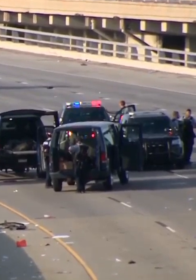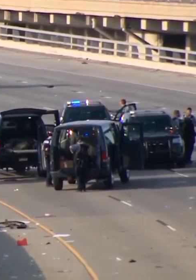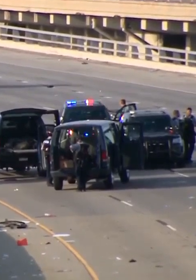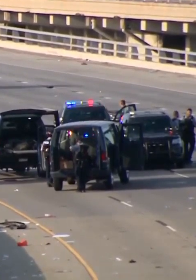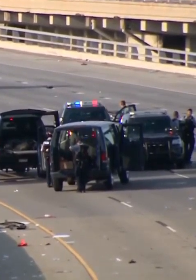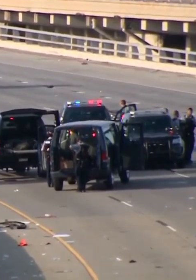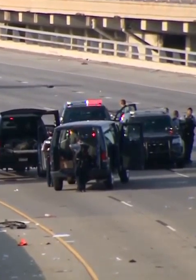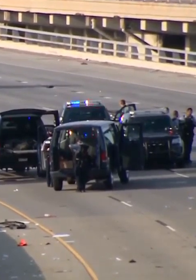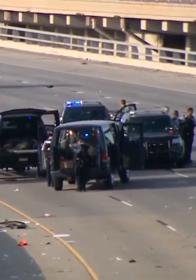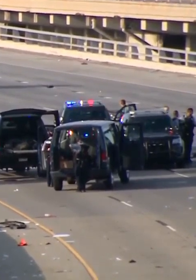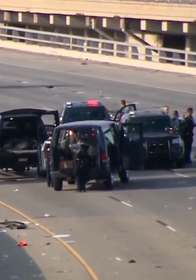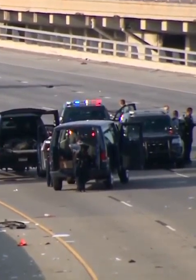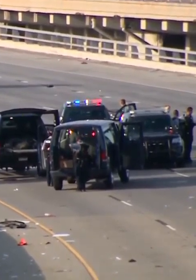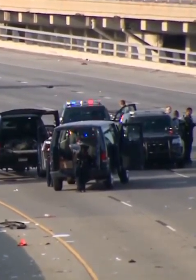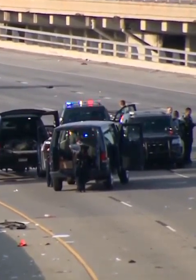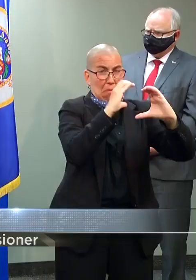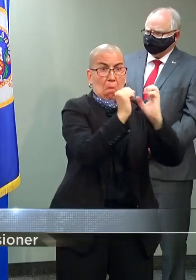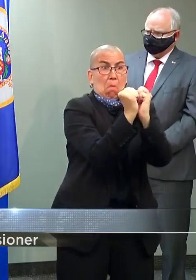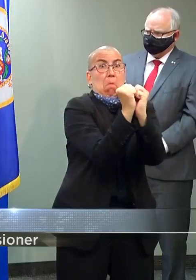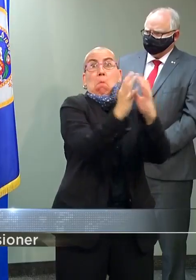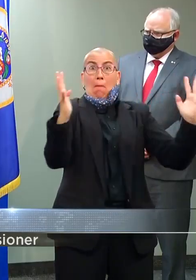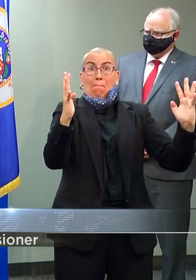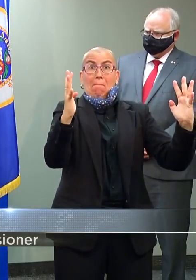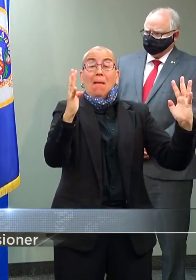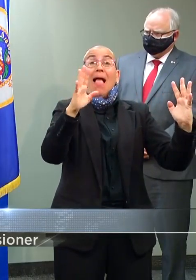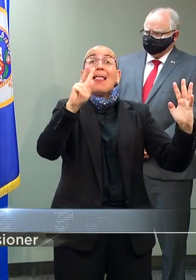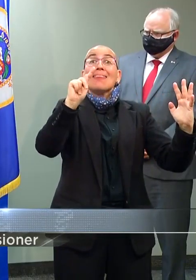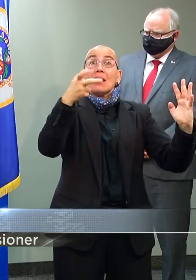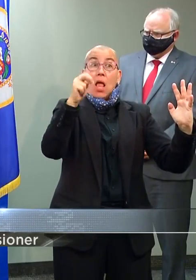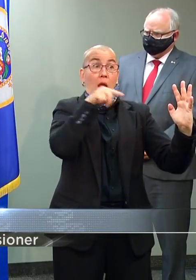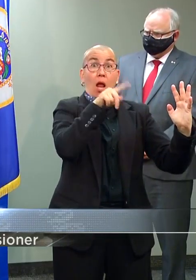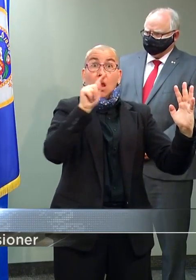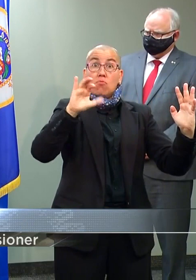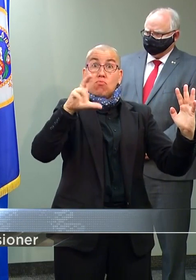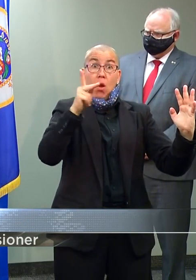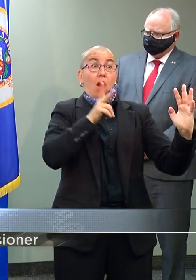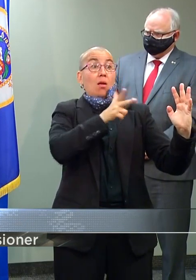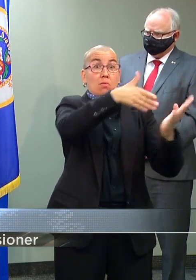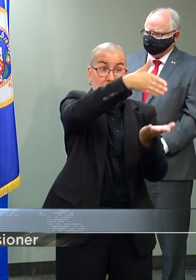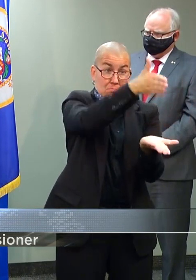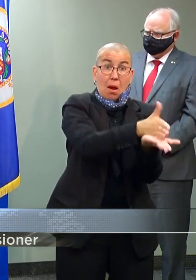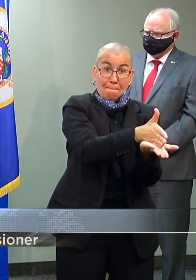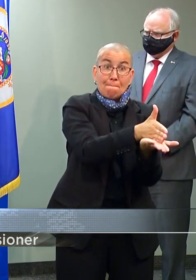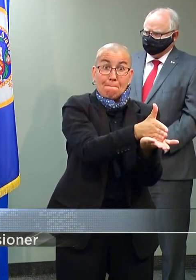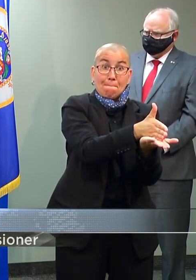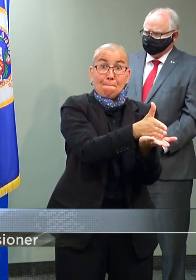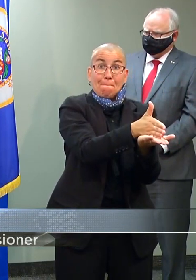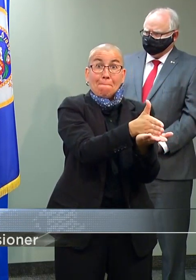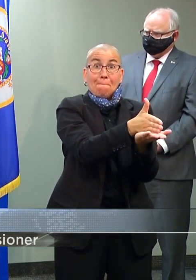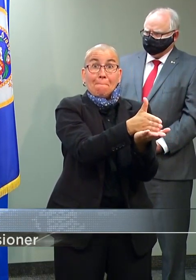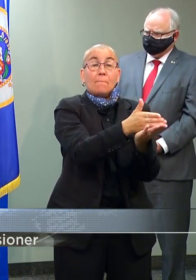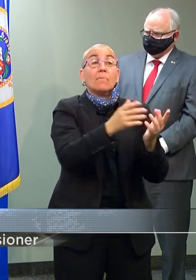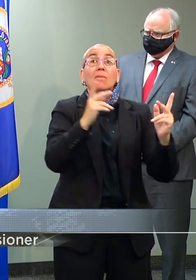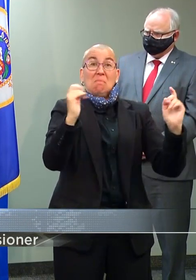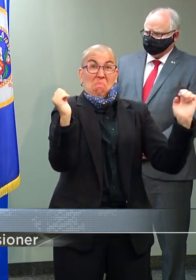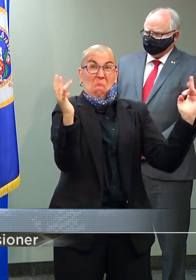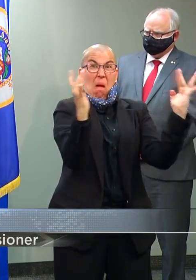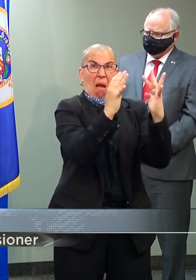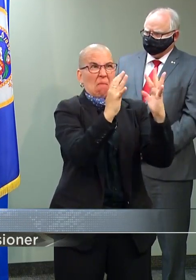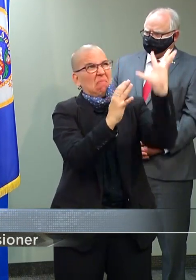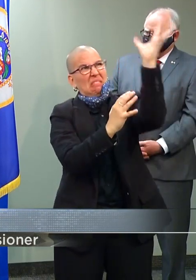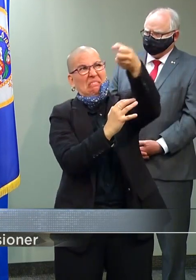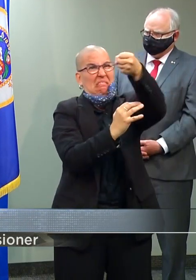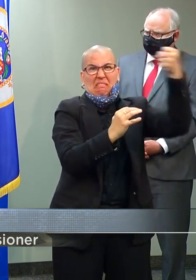John Harrington on the incident. The driver was taken out of the truck by the protesters, and he was then taken